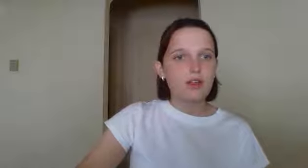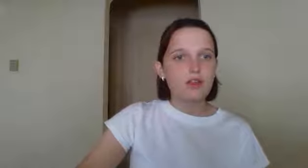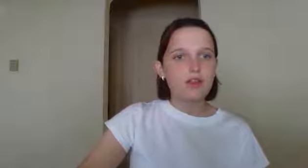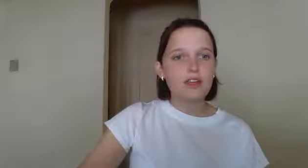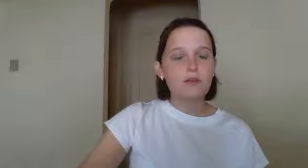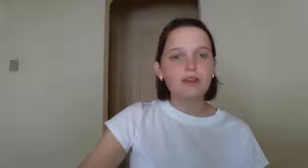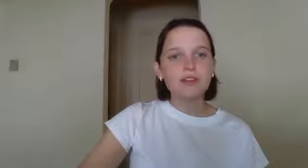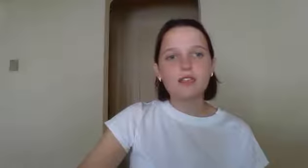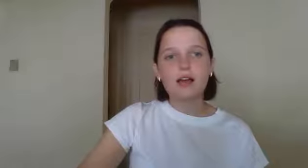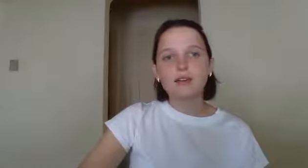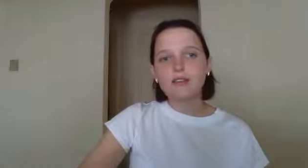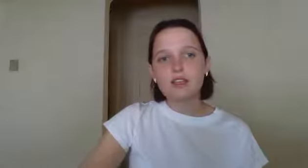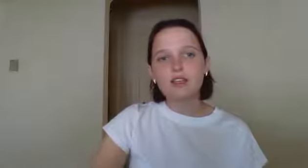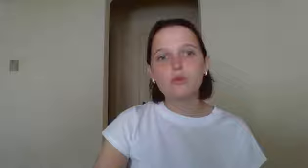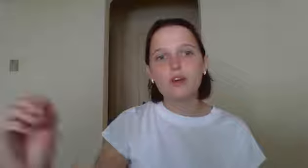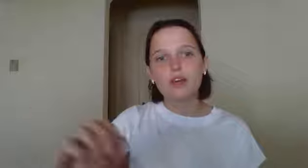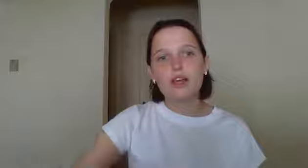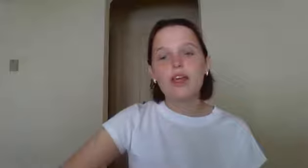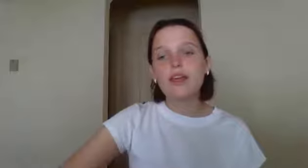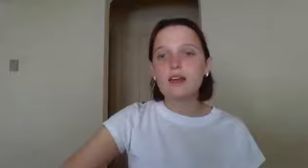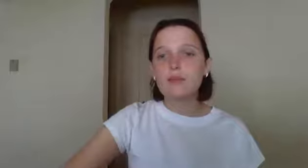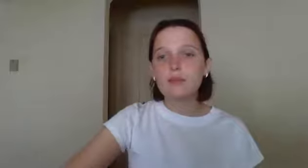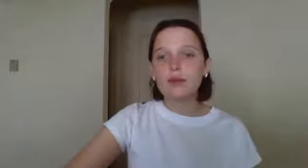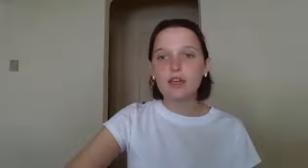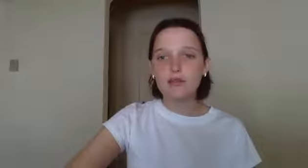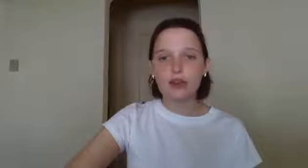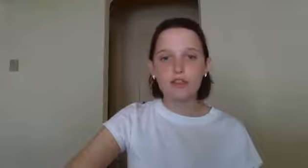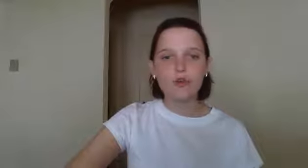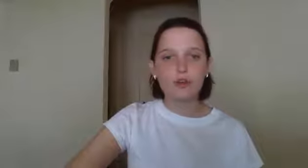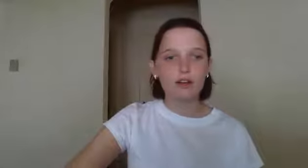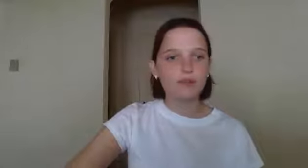Think about the sounds in the word ham and write the word.